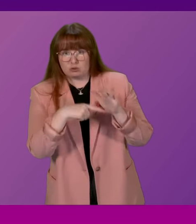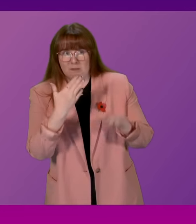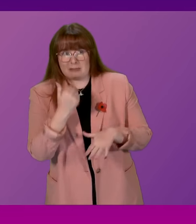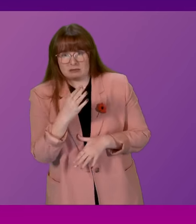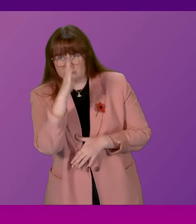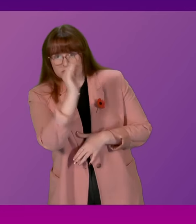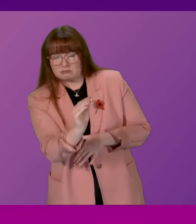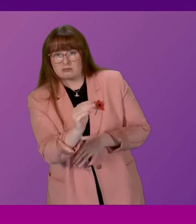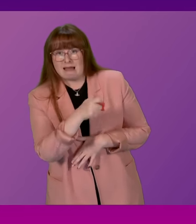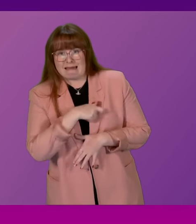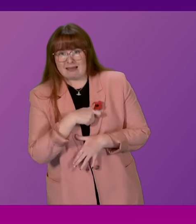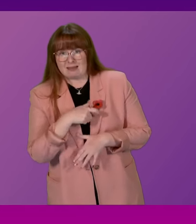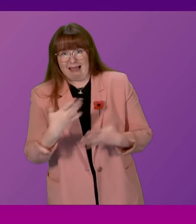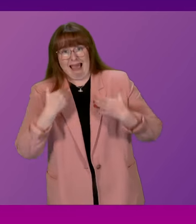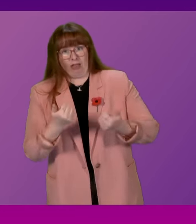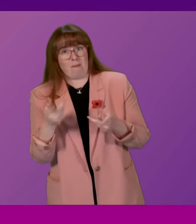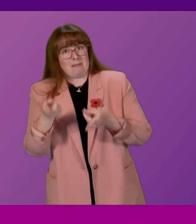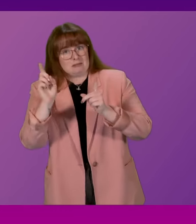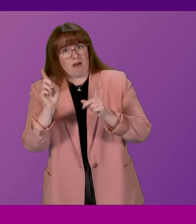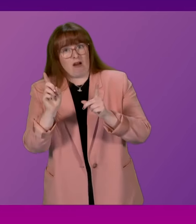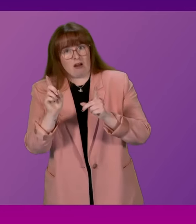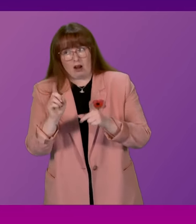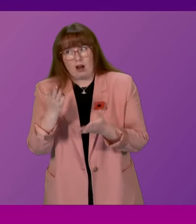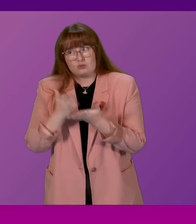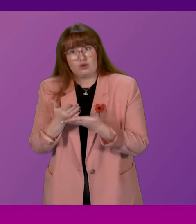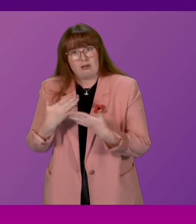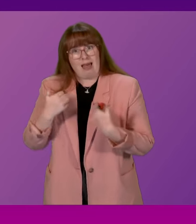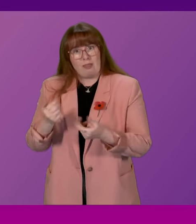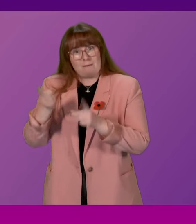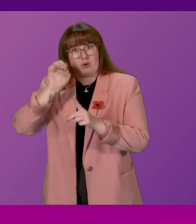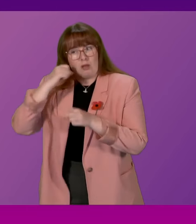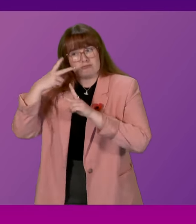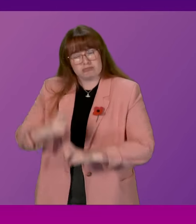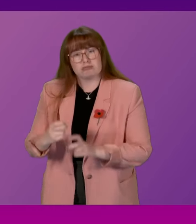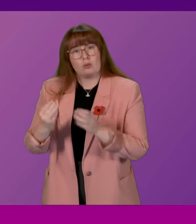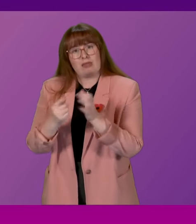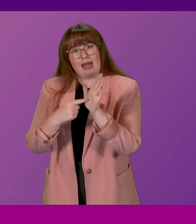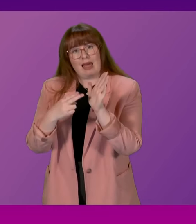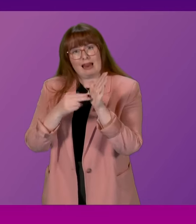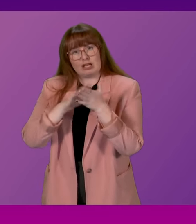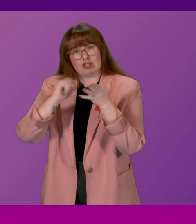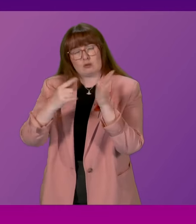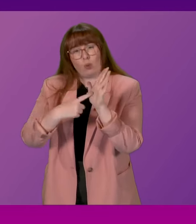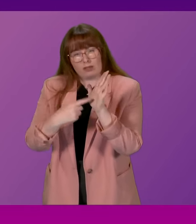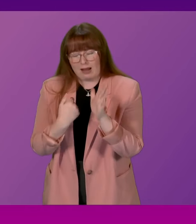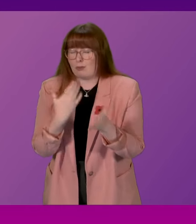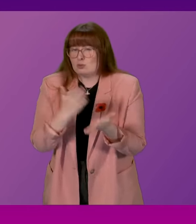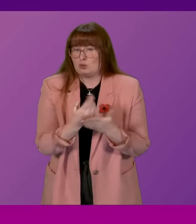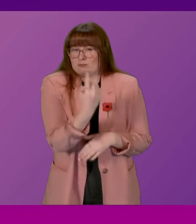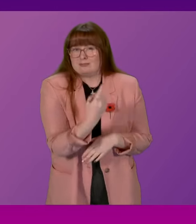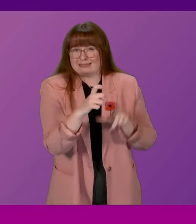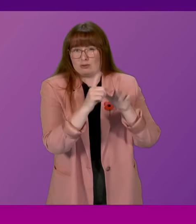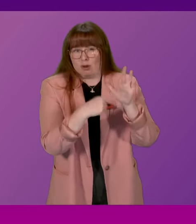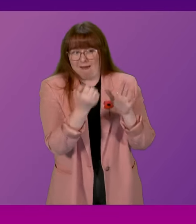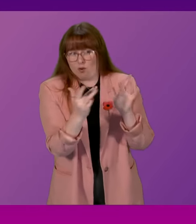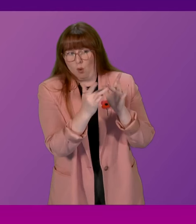of the Cabinet Secretary for Health and Social Care. And I'm sure he will take that up with NHS Lothian. I'll also ensure, I'm sure Daniel Johnson does have the contact detail. I'm